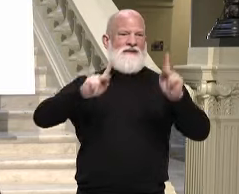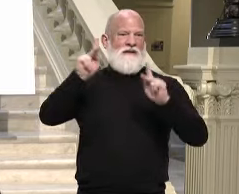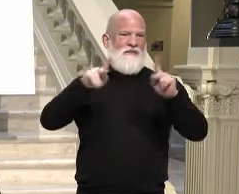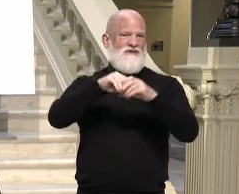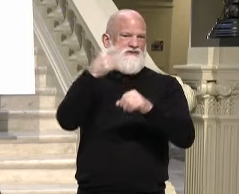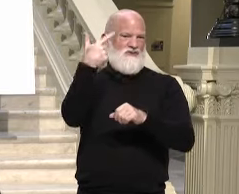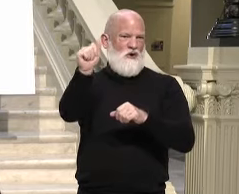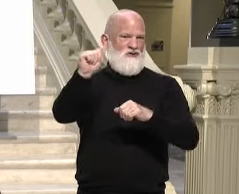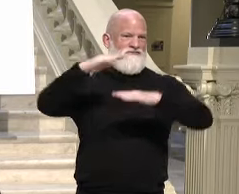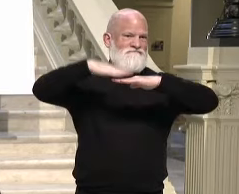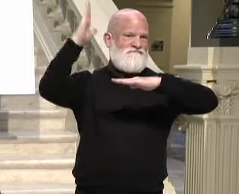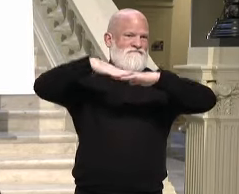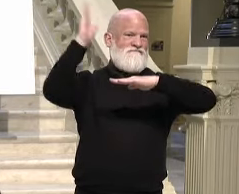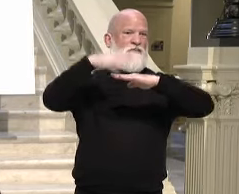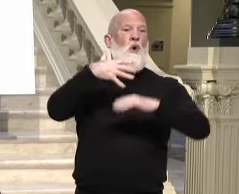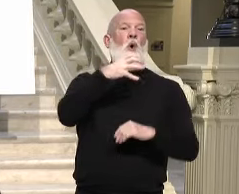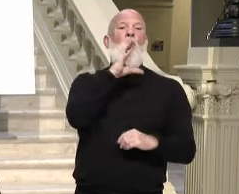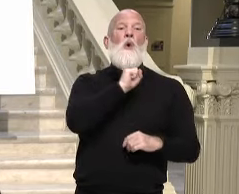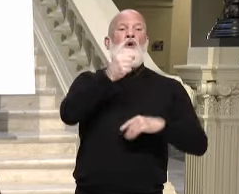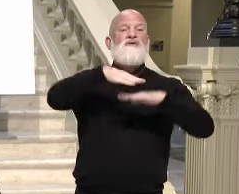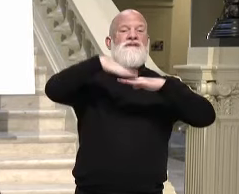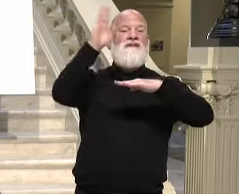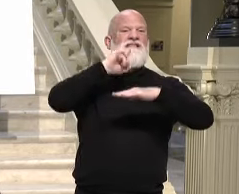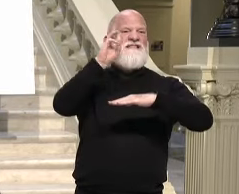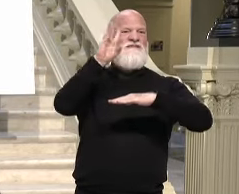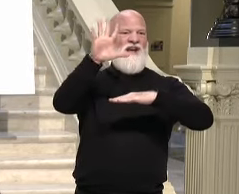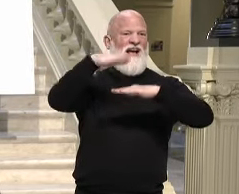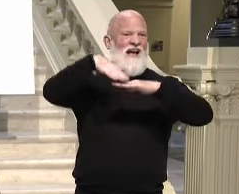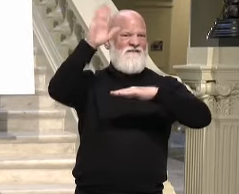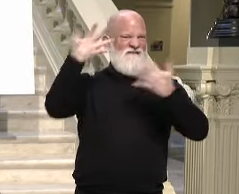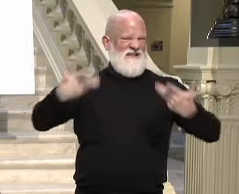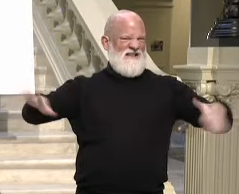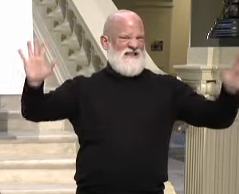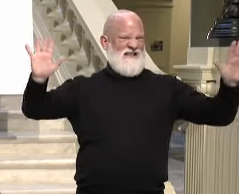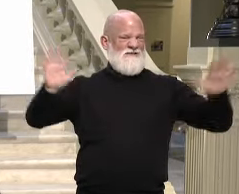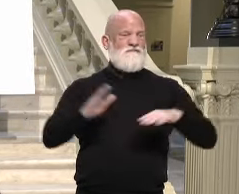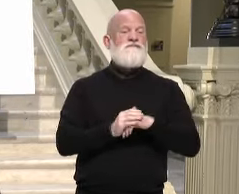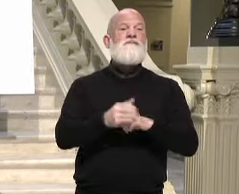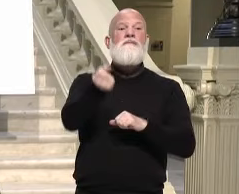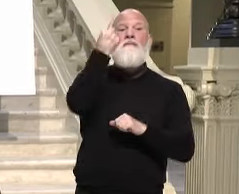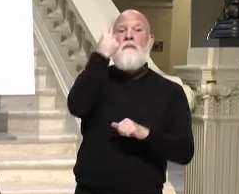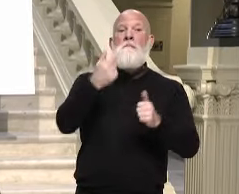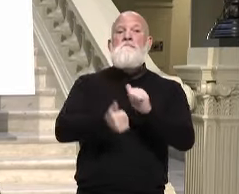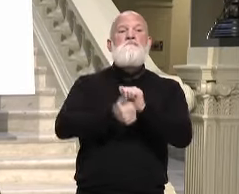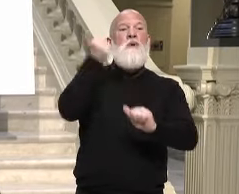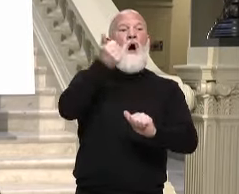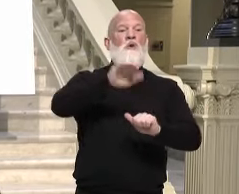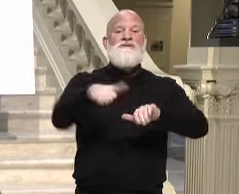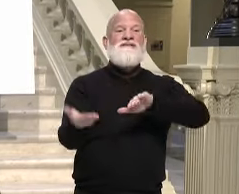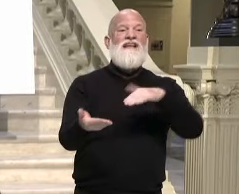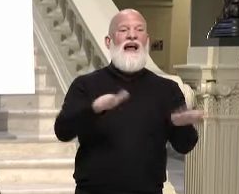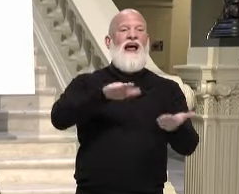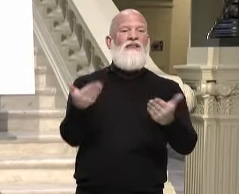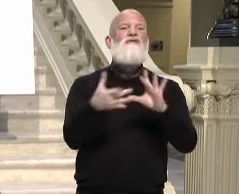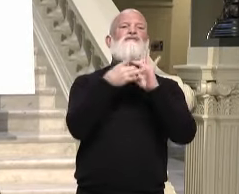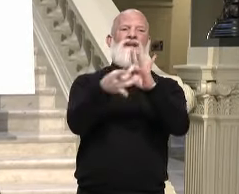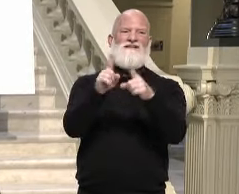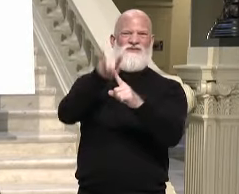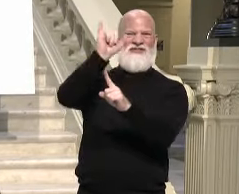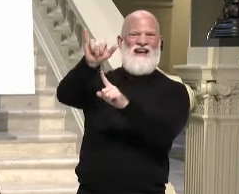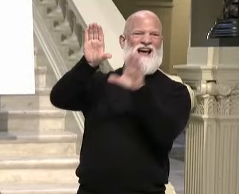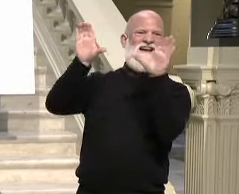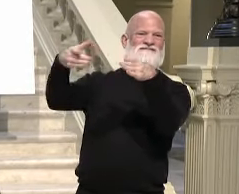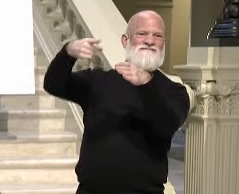77% of Georgia's deaths due to COVID-19. To put that number in perspective, we have now